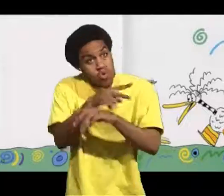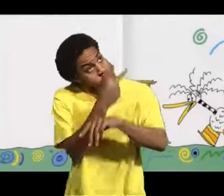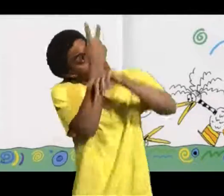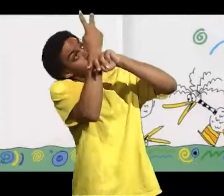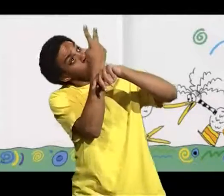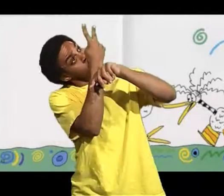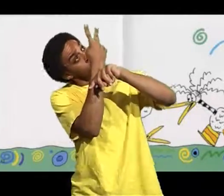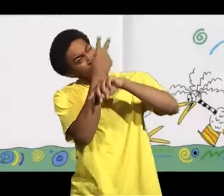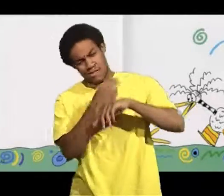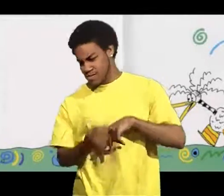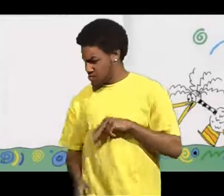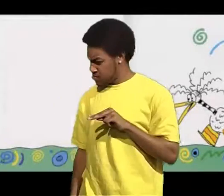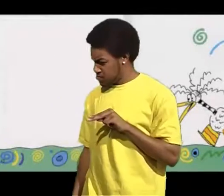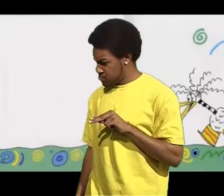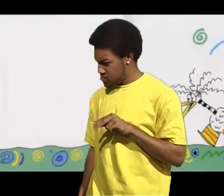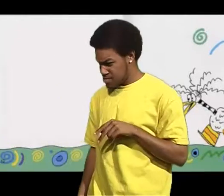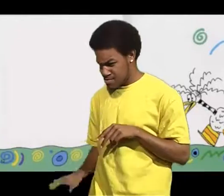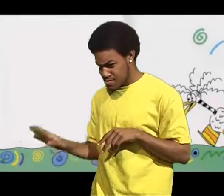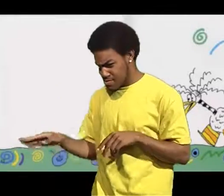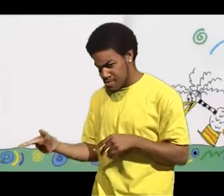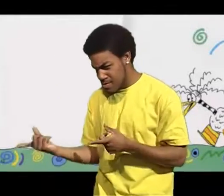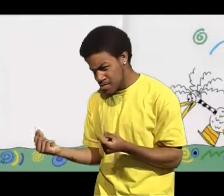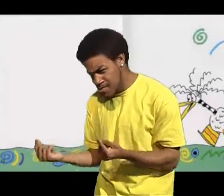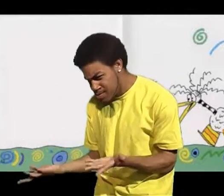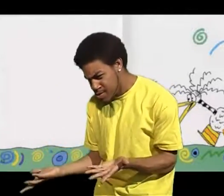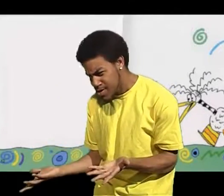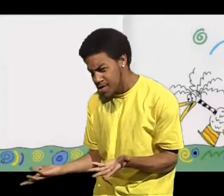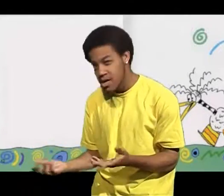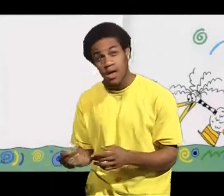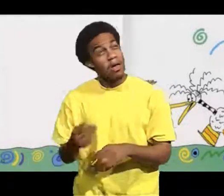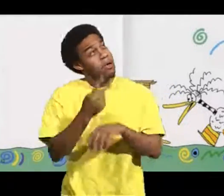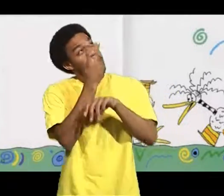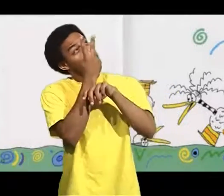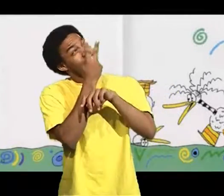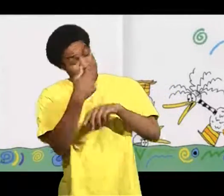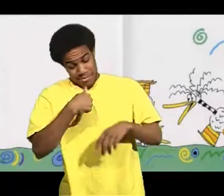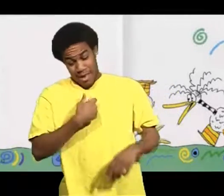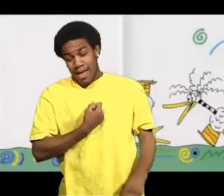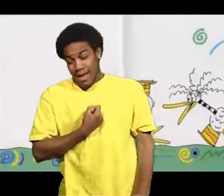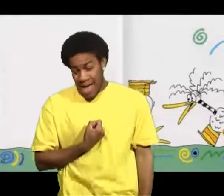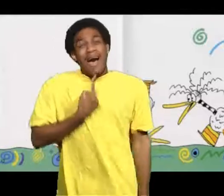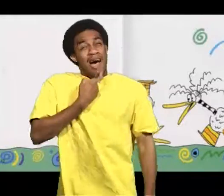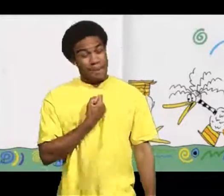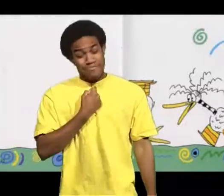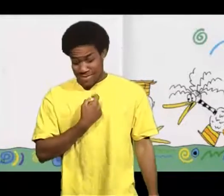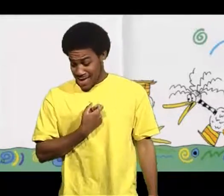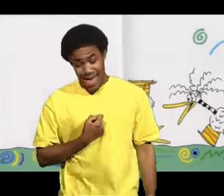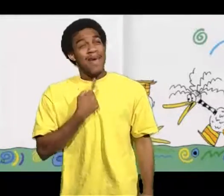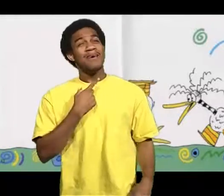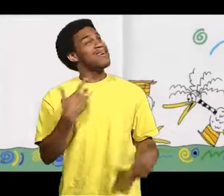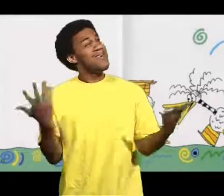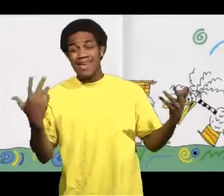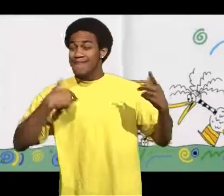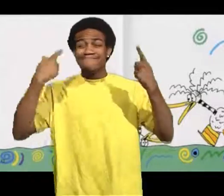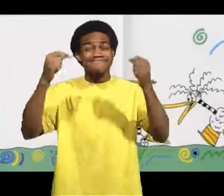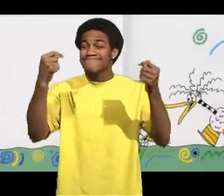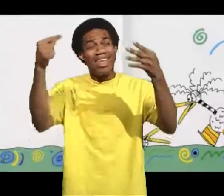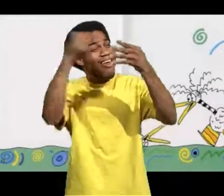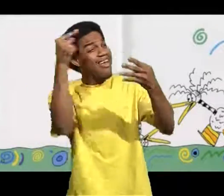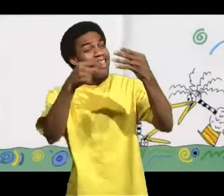She looked at Sebastian standing on his head. He said what are you doing? Sebastian said I'm hiccuping. I'm trying to get rid of